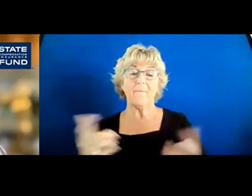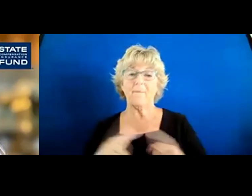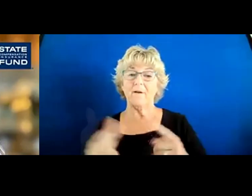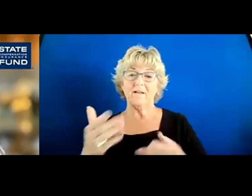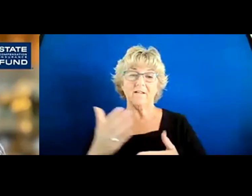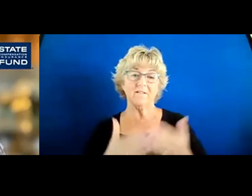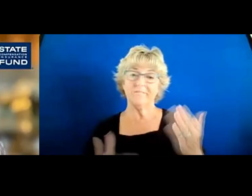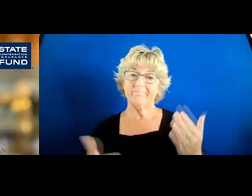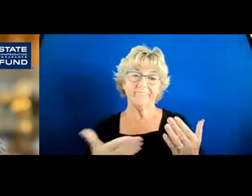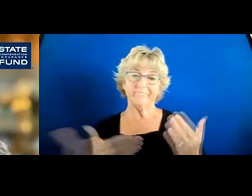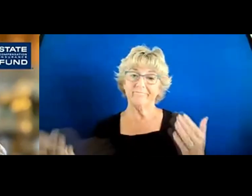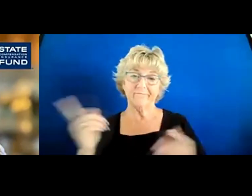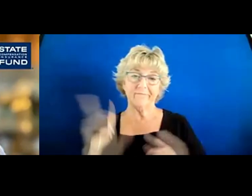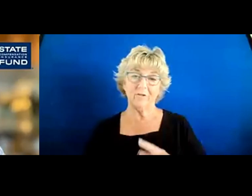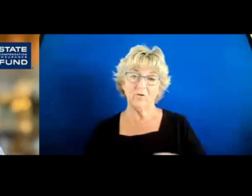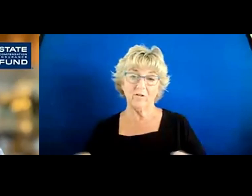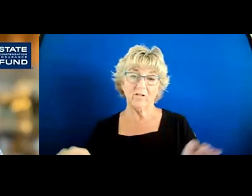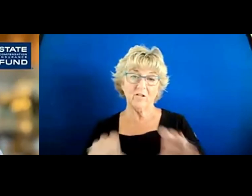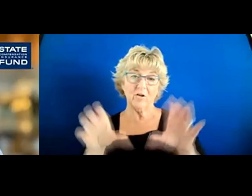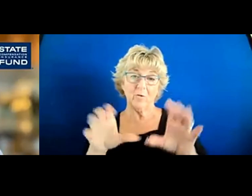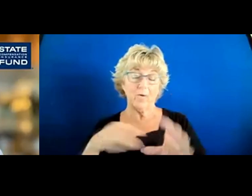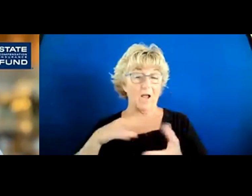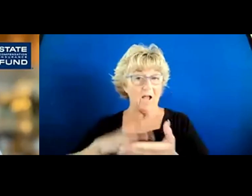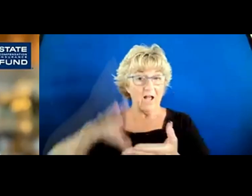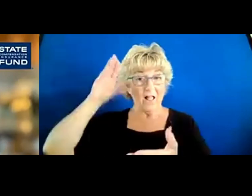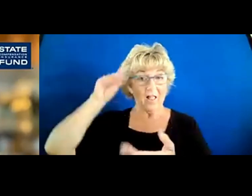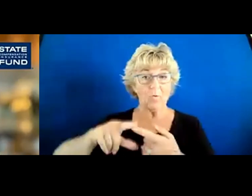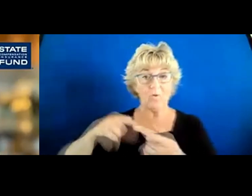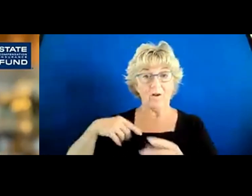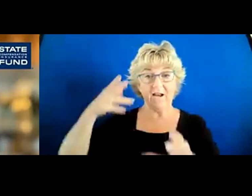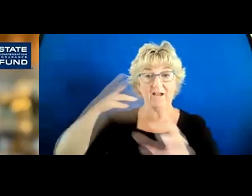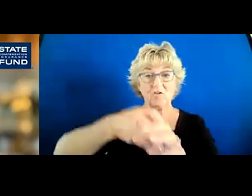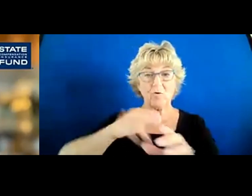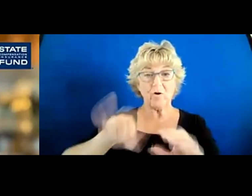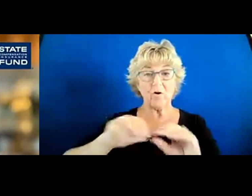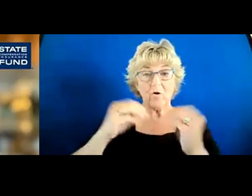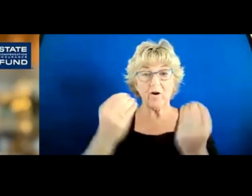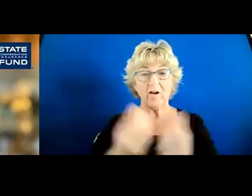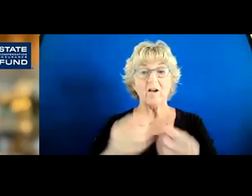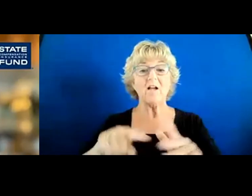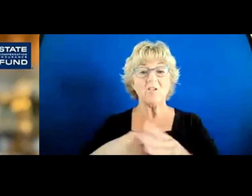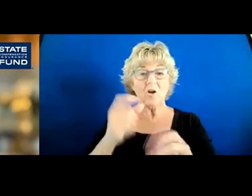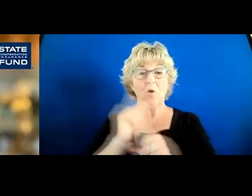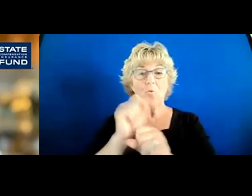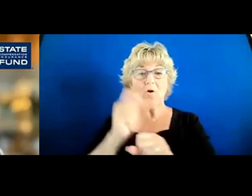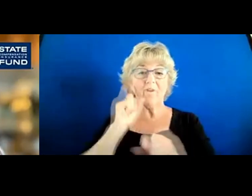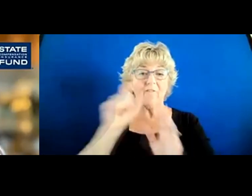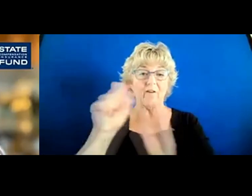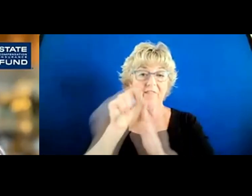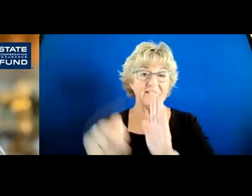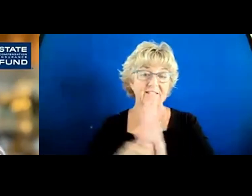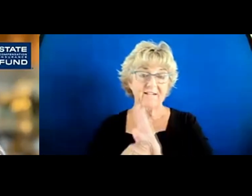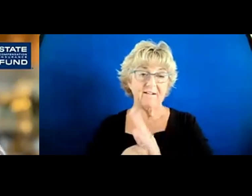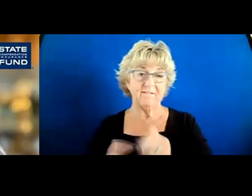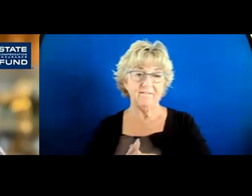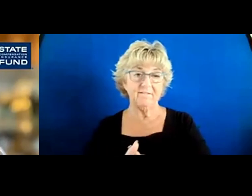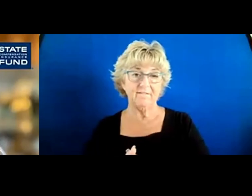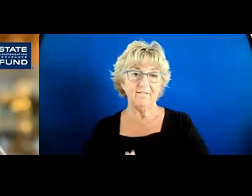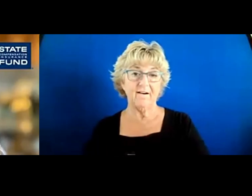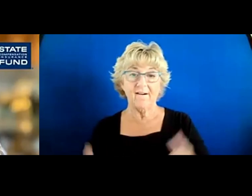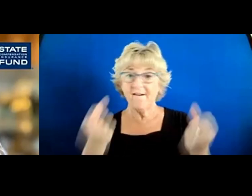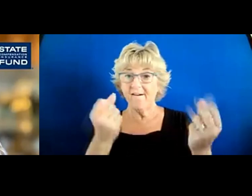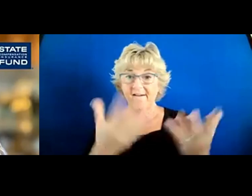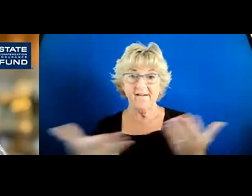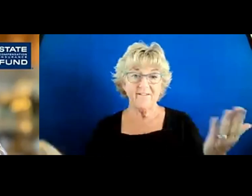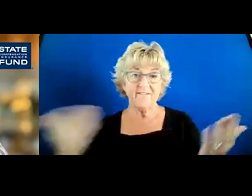things you can't do. And that's, I learned that when I joined this organization, when I started working for the state, there's lots of things I can't do